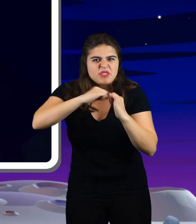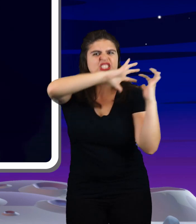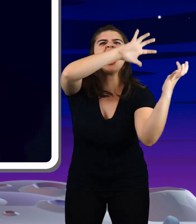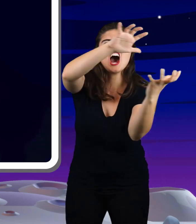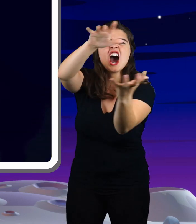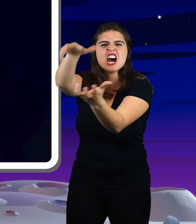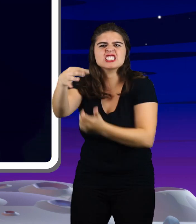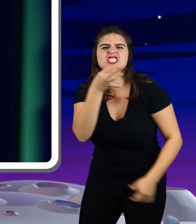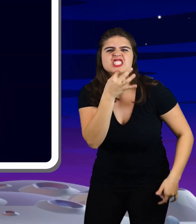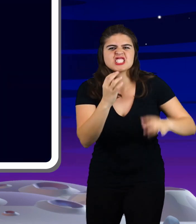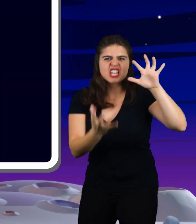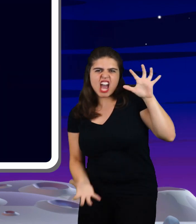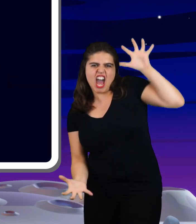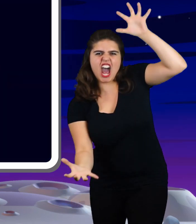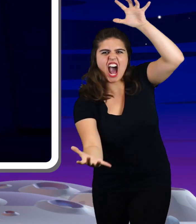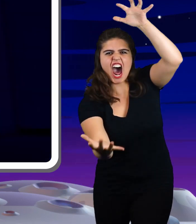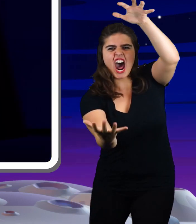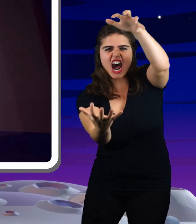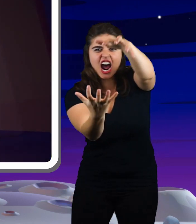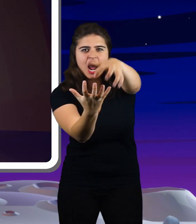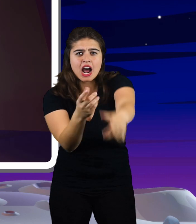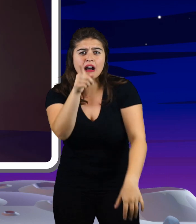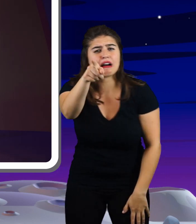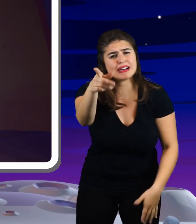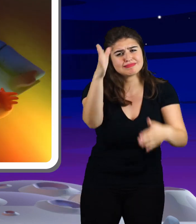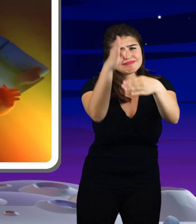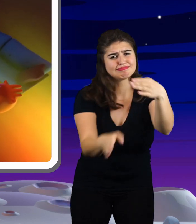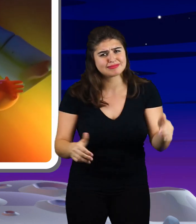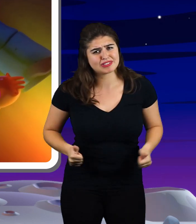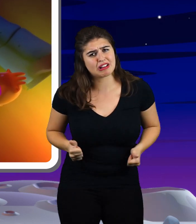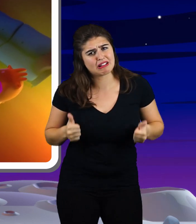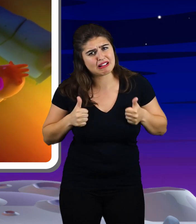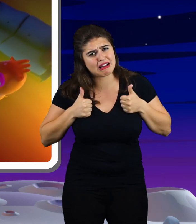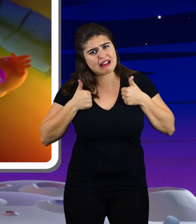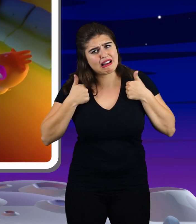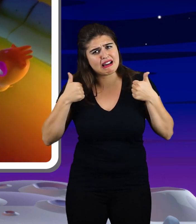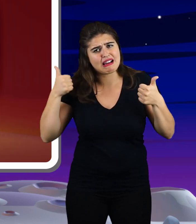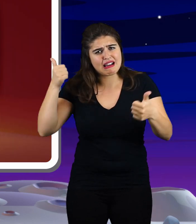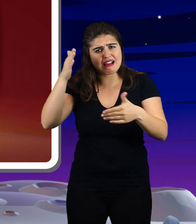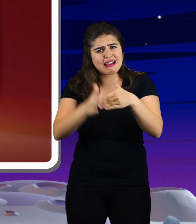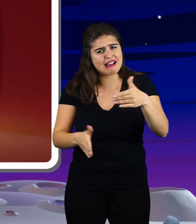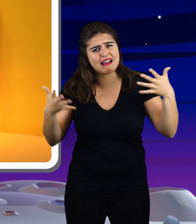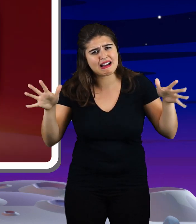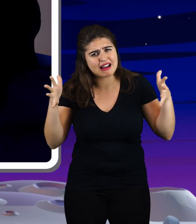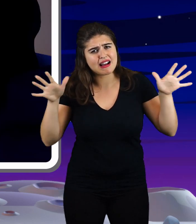of the alien this time They're open wide This is the end of your life